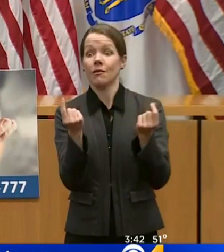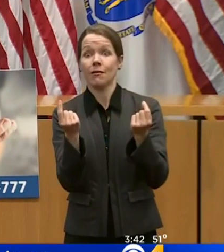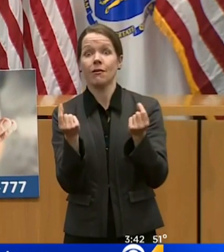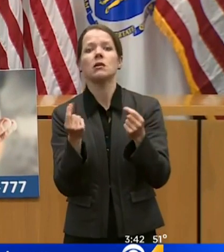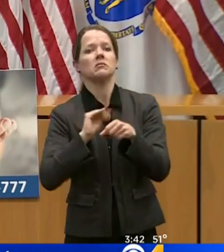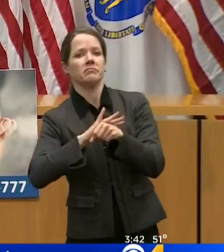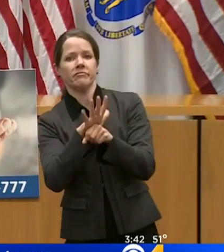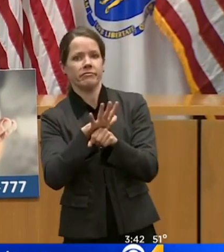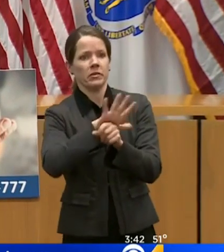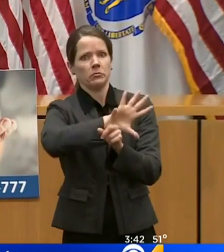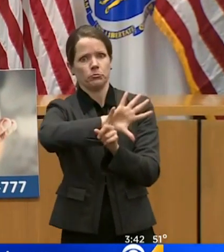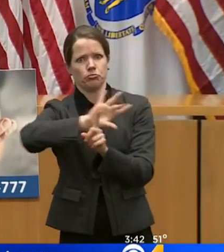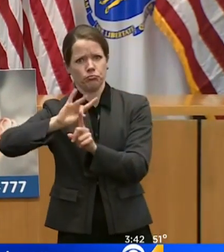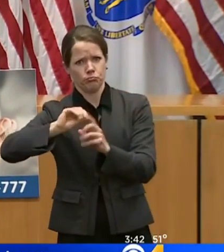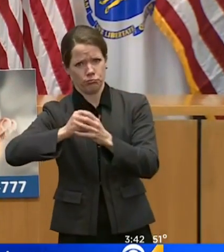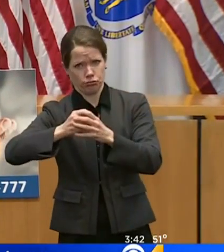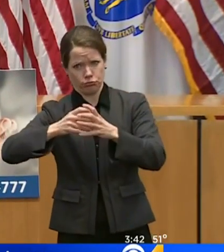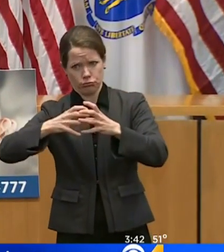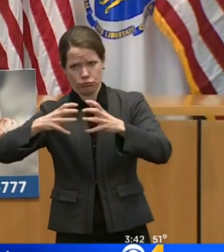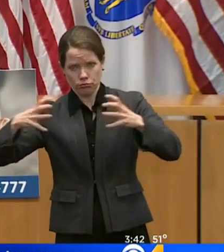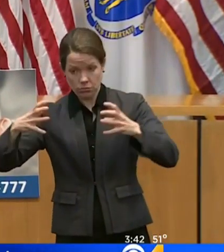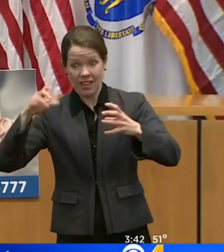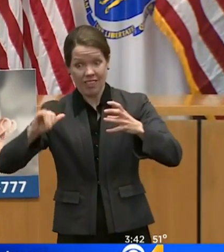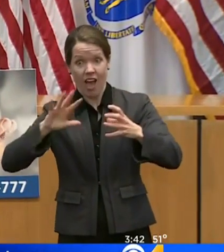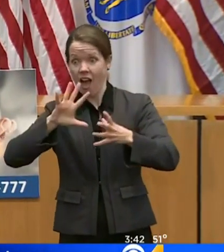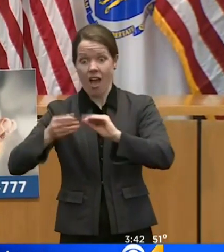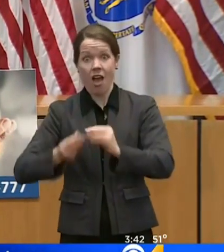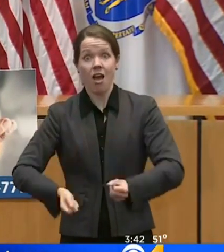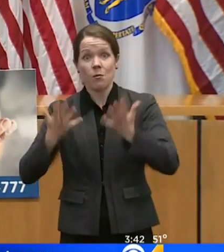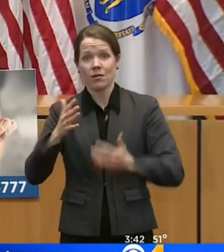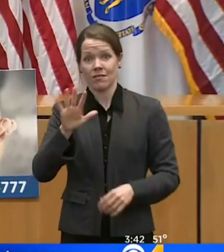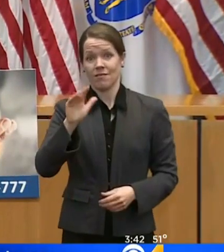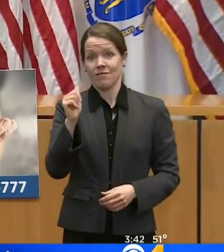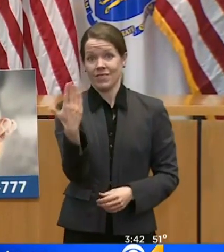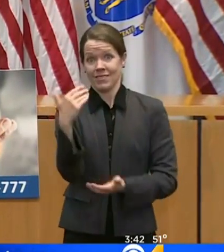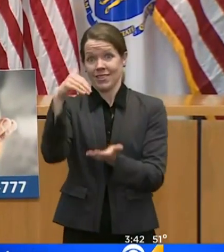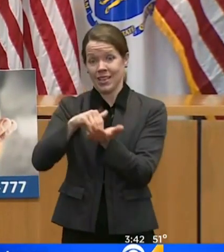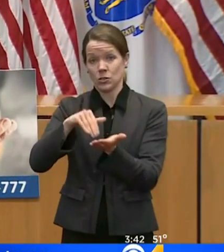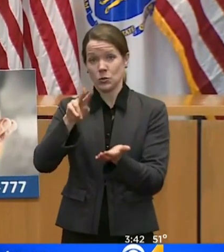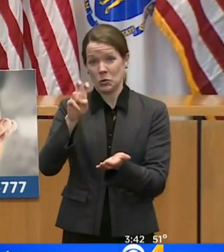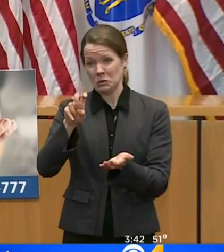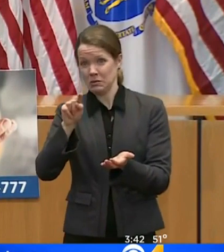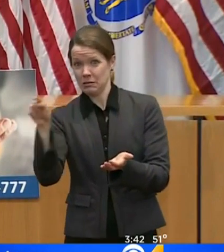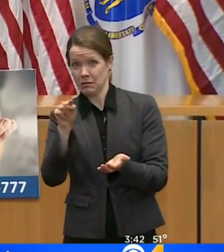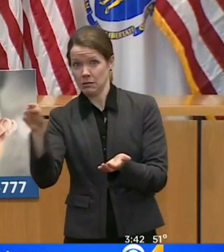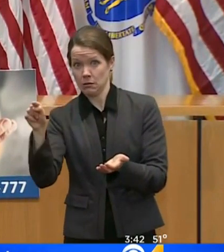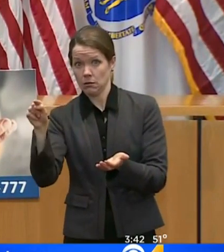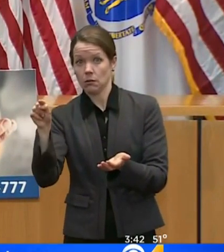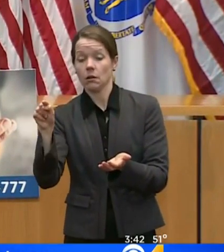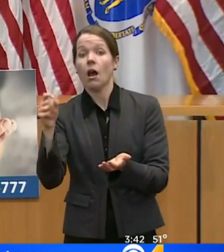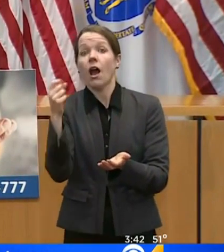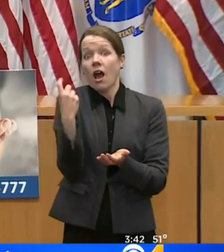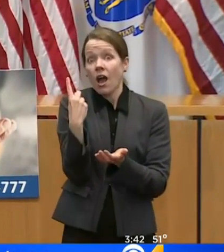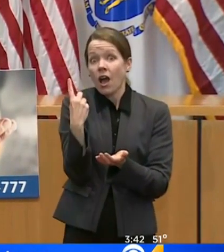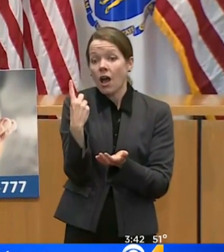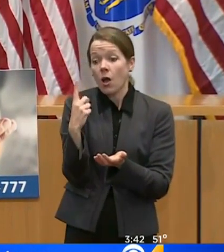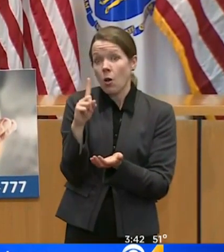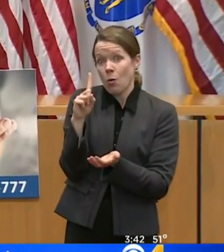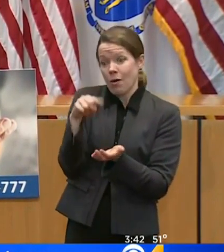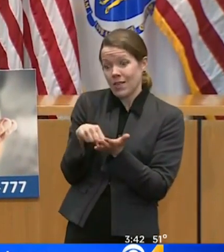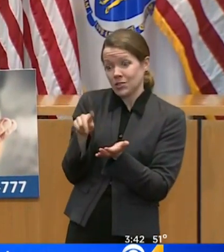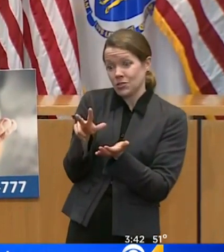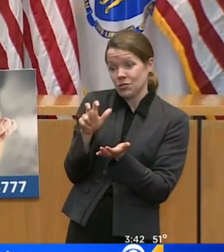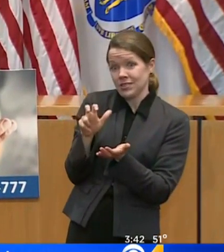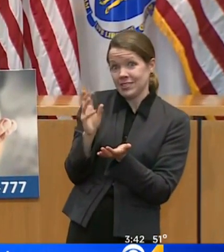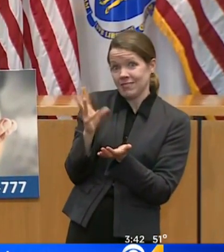up to about 15,202 cases here in Massachusetts, with 1,365 new cases